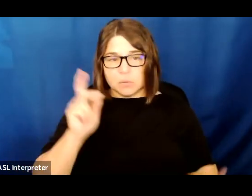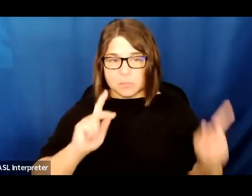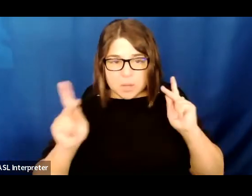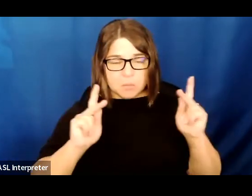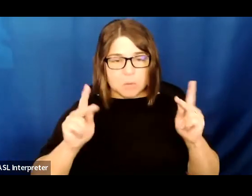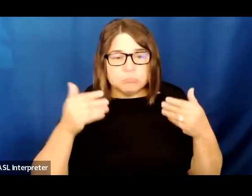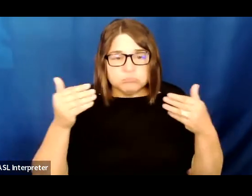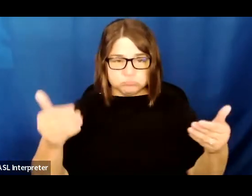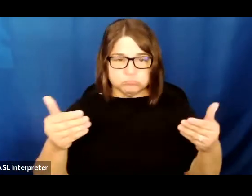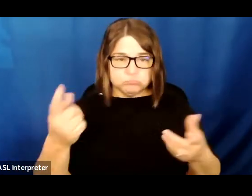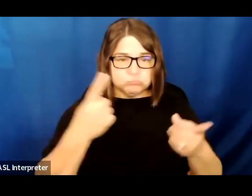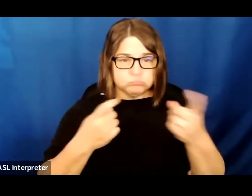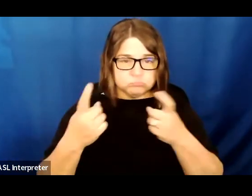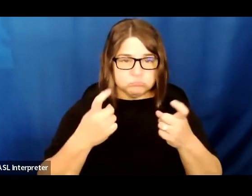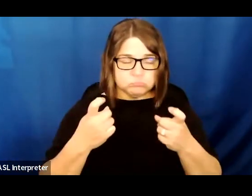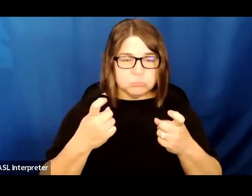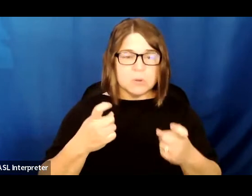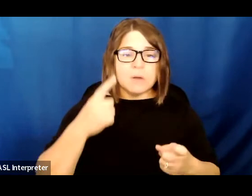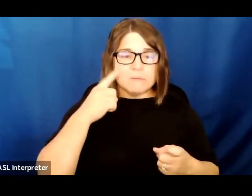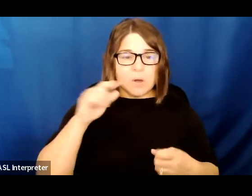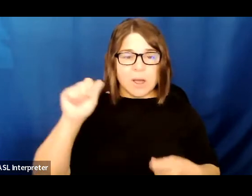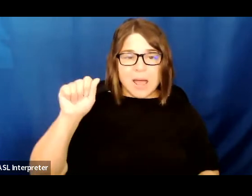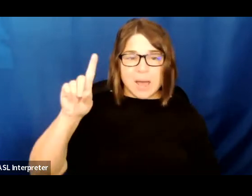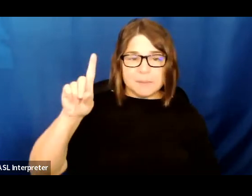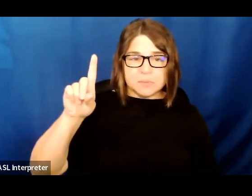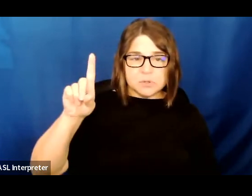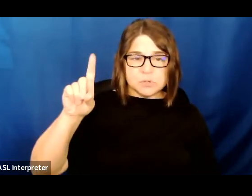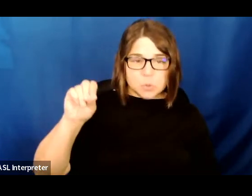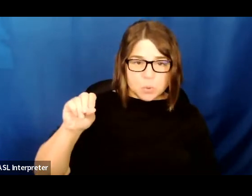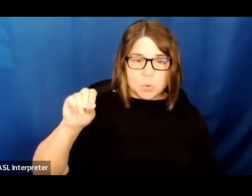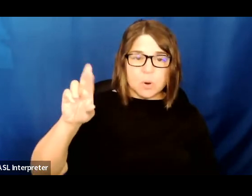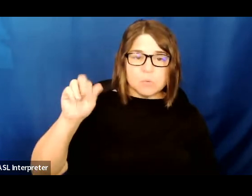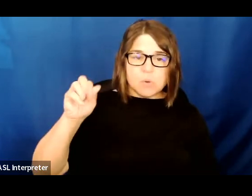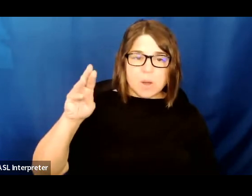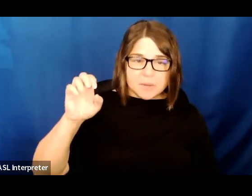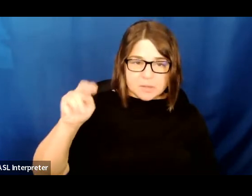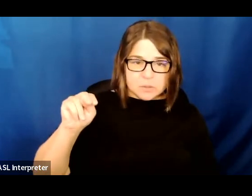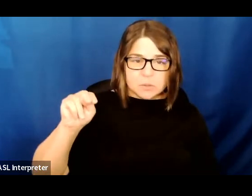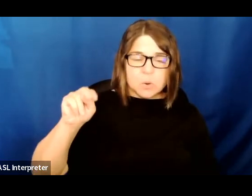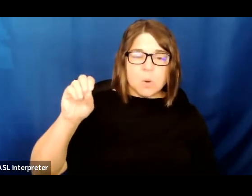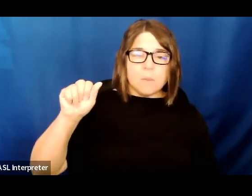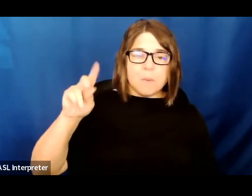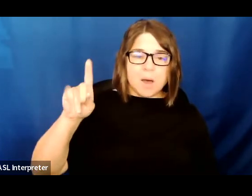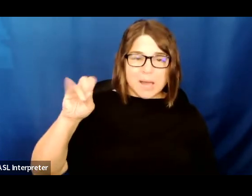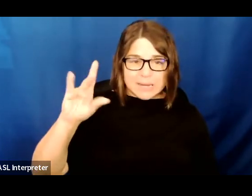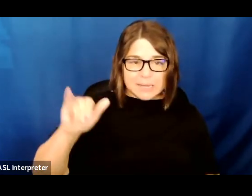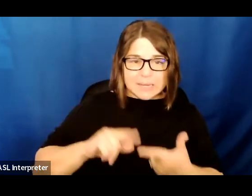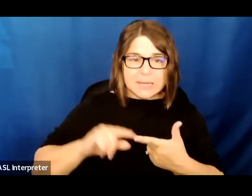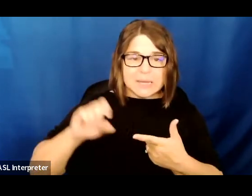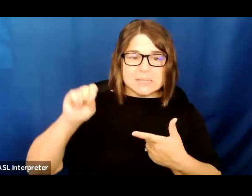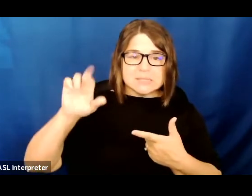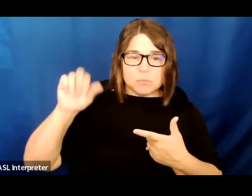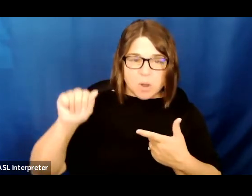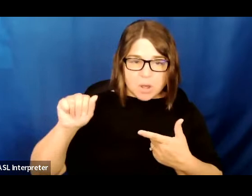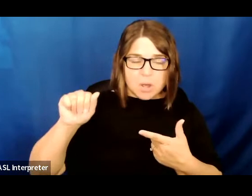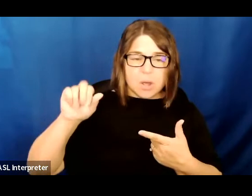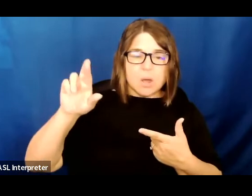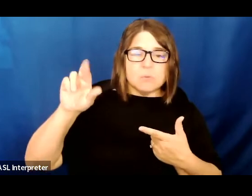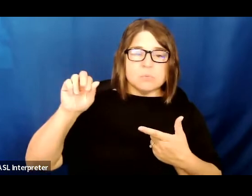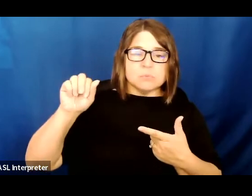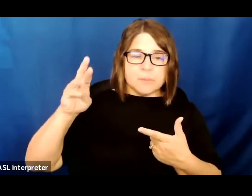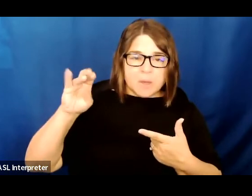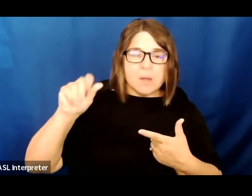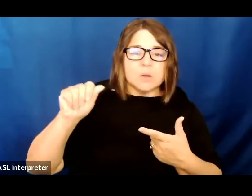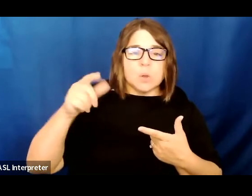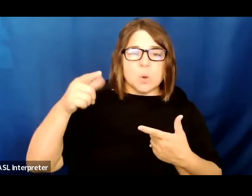If your question is for Abdulrahman Almaty or for Sarah Maria Gomez Lopez, we ask that you put your questions in the chat.